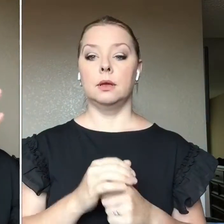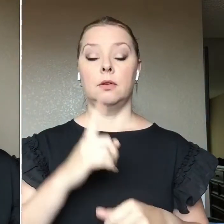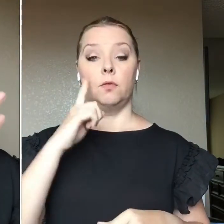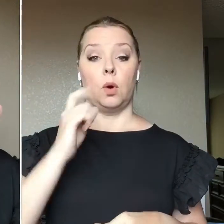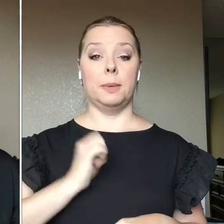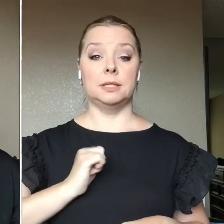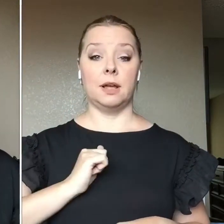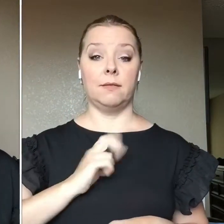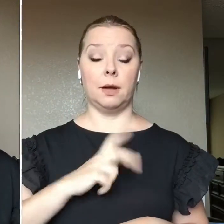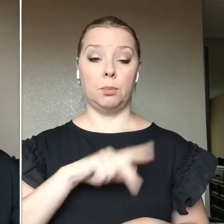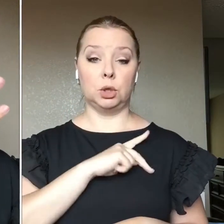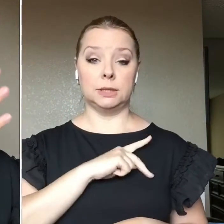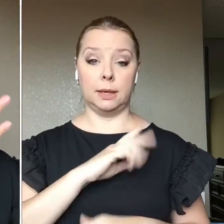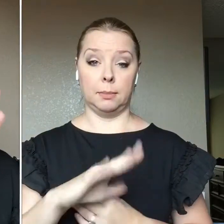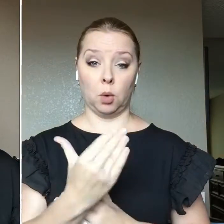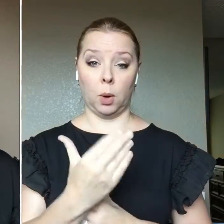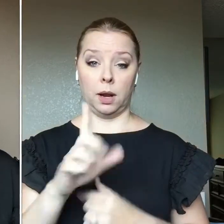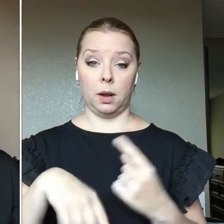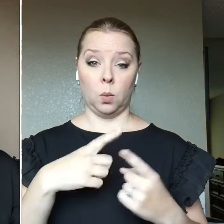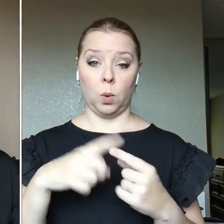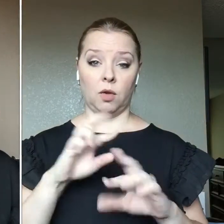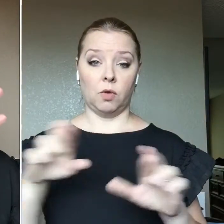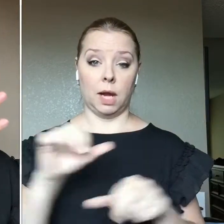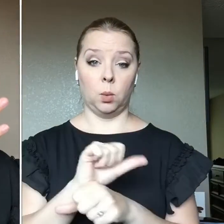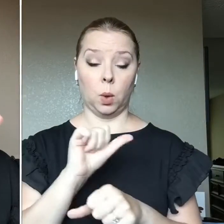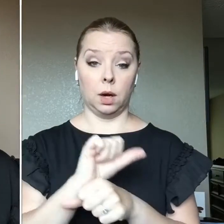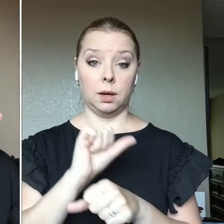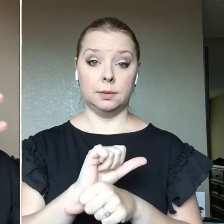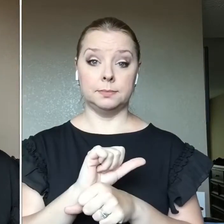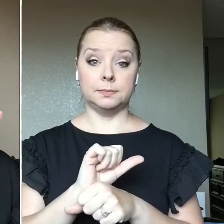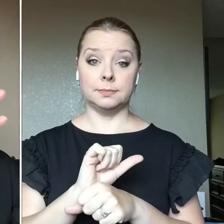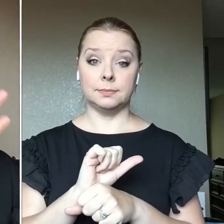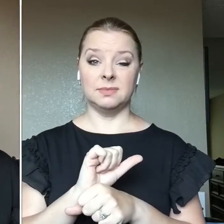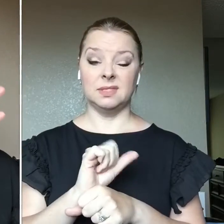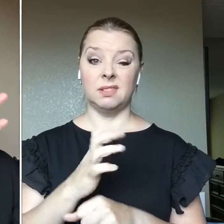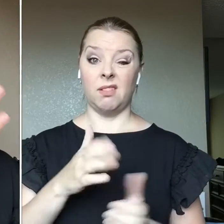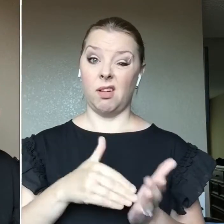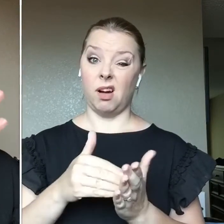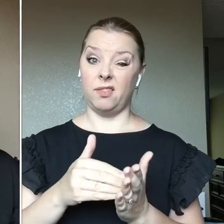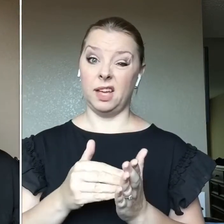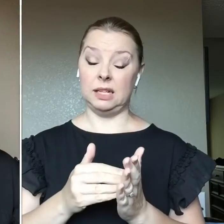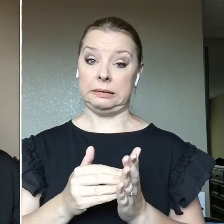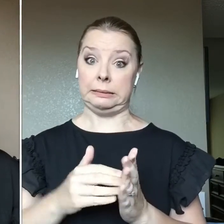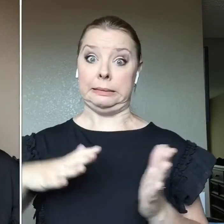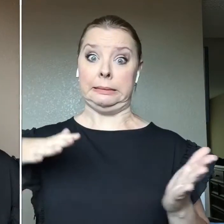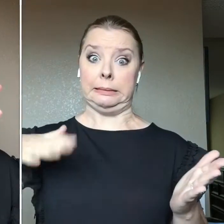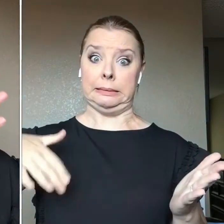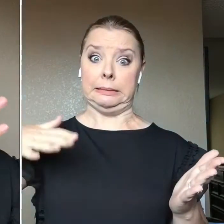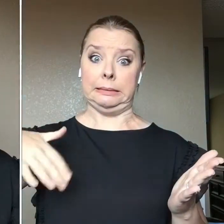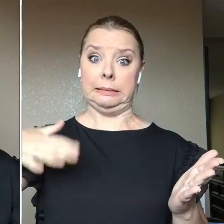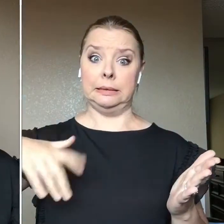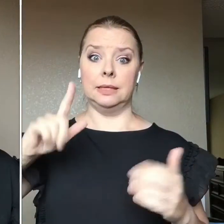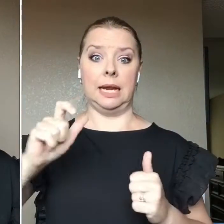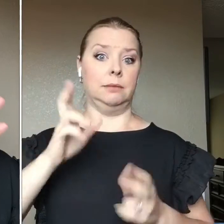in the morning when I'm getting ready for work, I'm quite often running late and I just need stuff to happen.